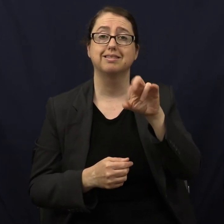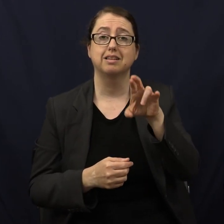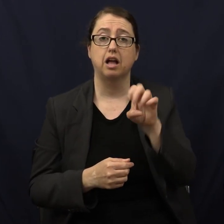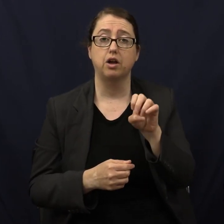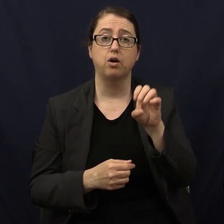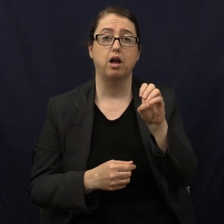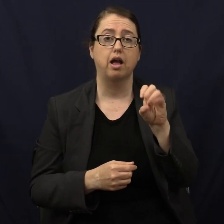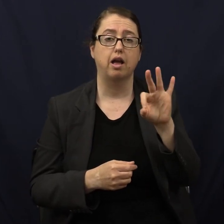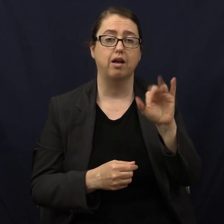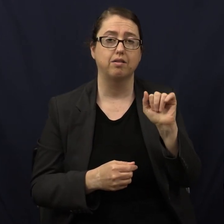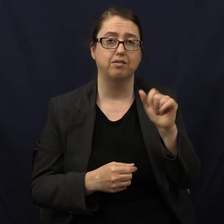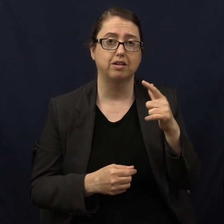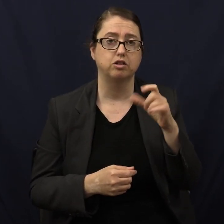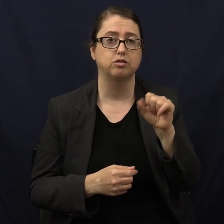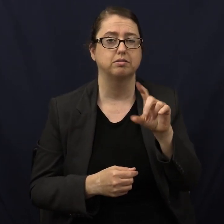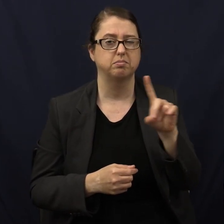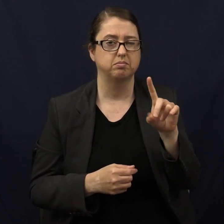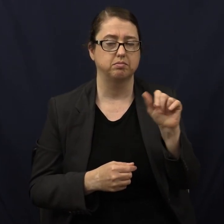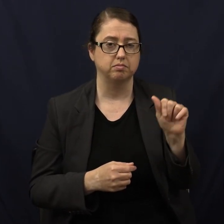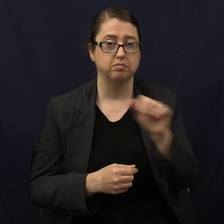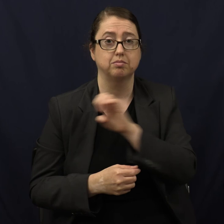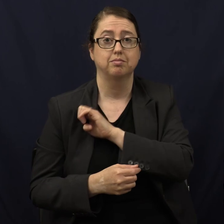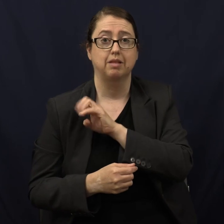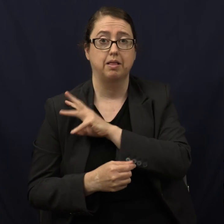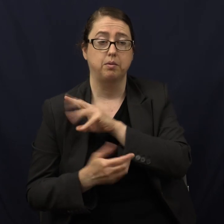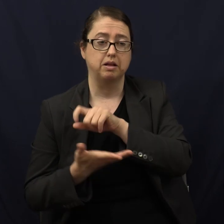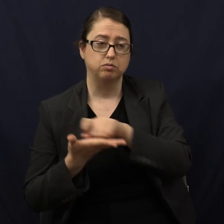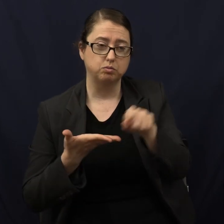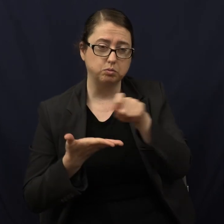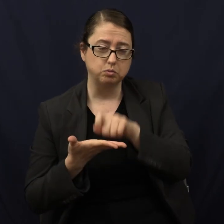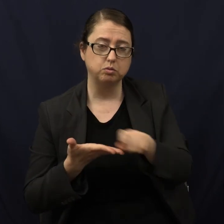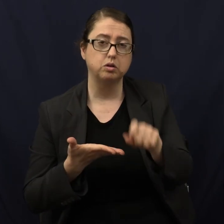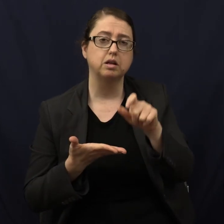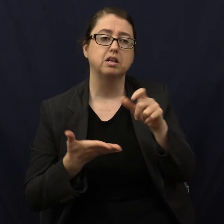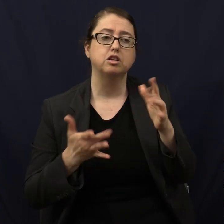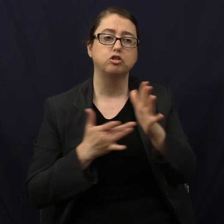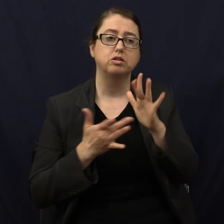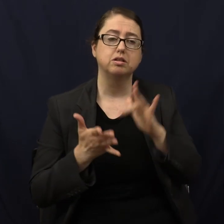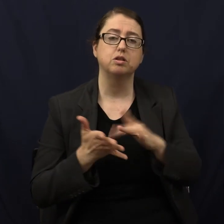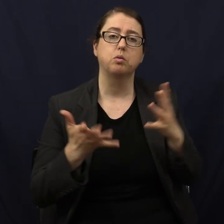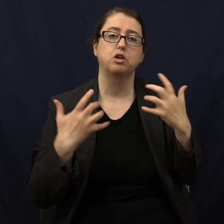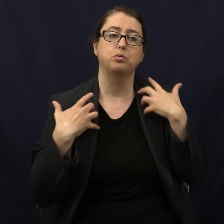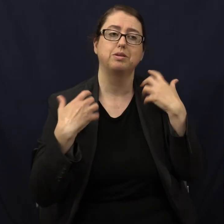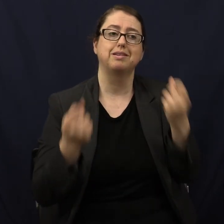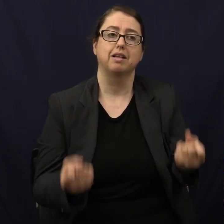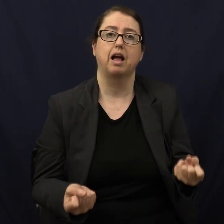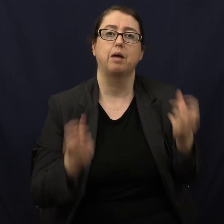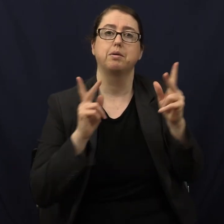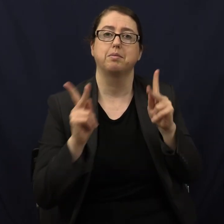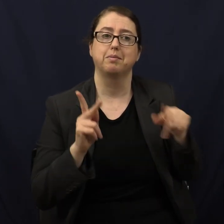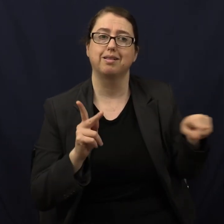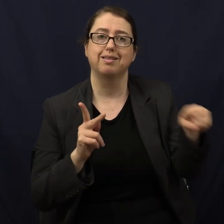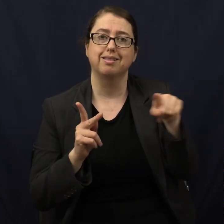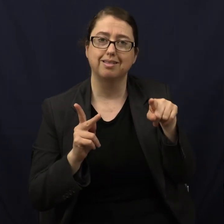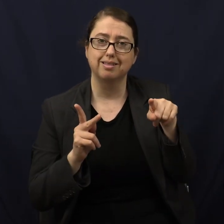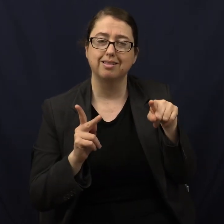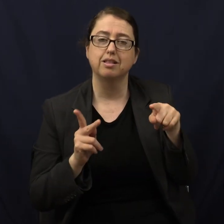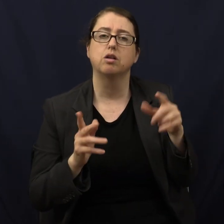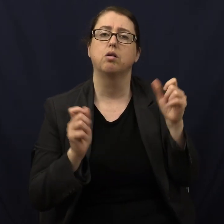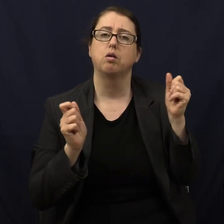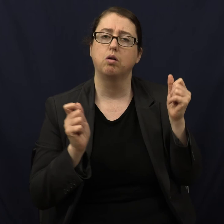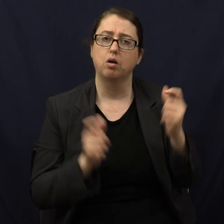makes it very clear how many people Jesus Christ wanted to heal at the Pool of Bethesda? How many? She says, He